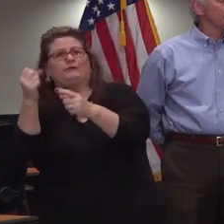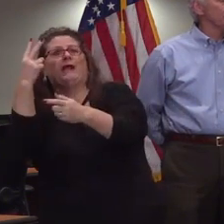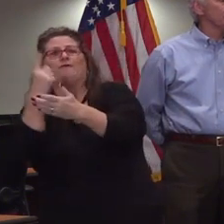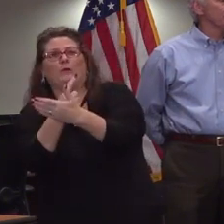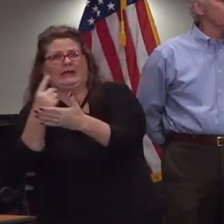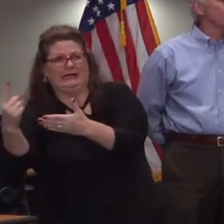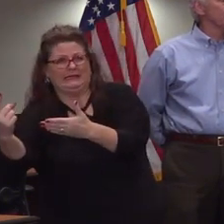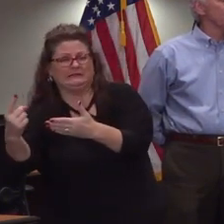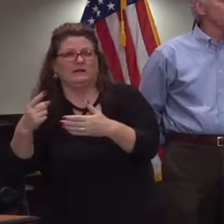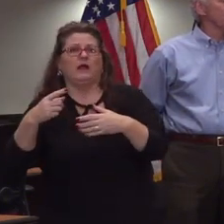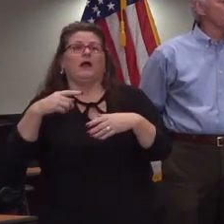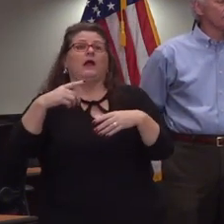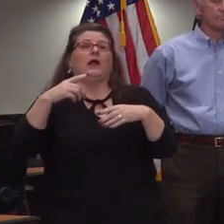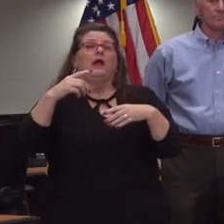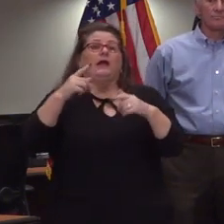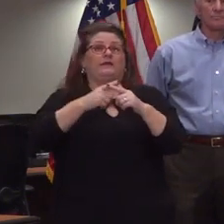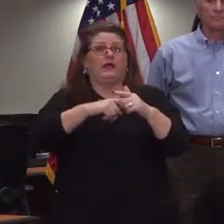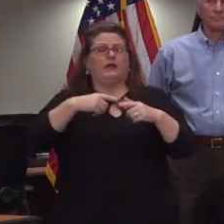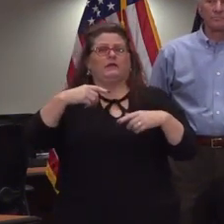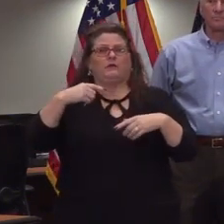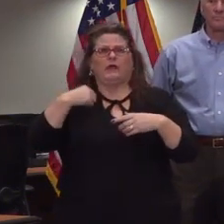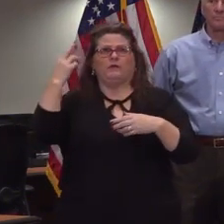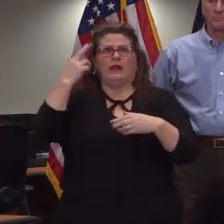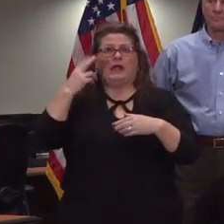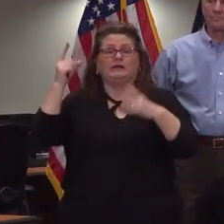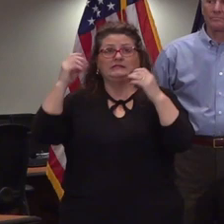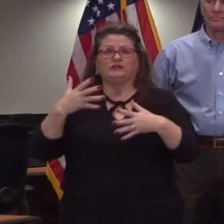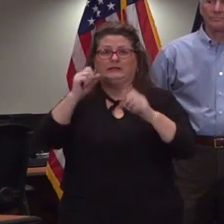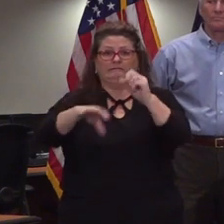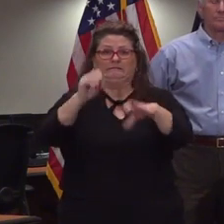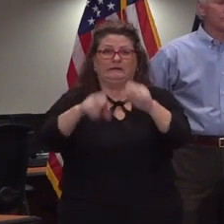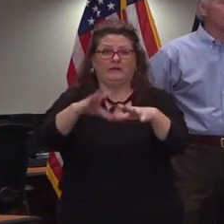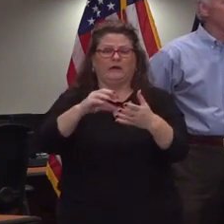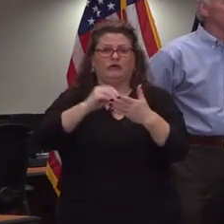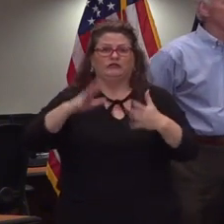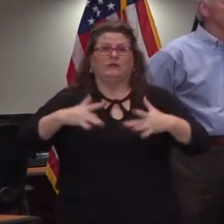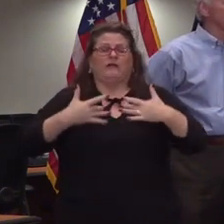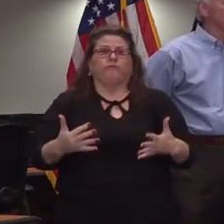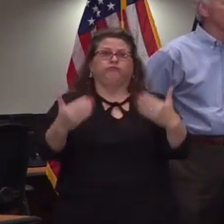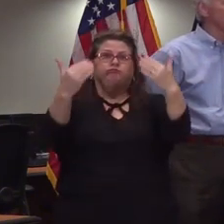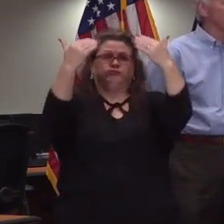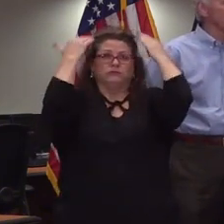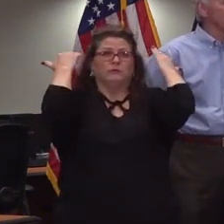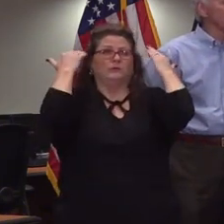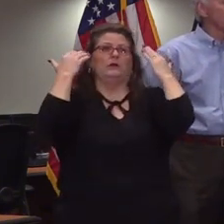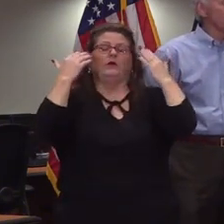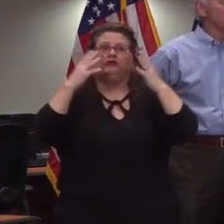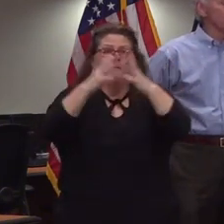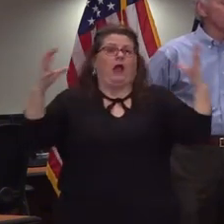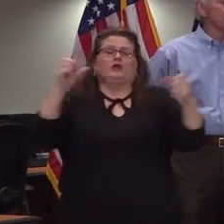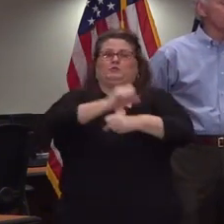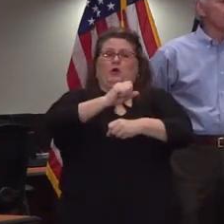ease up a bit to relax the stress on families and give students time to think about what they were learning rather than so much work